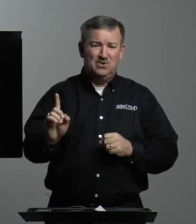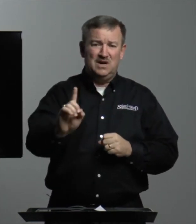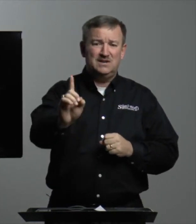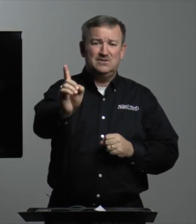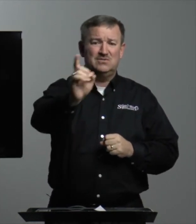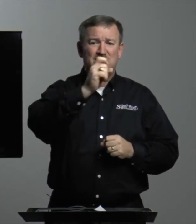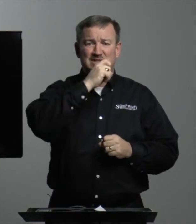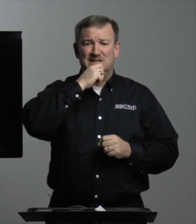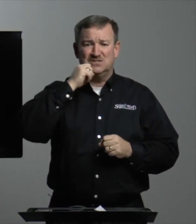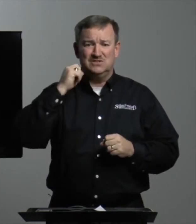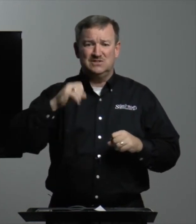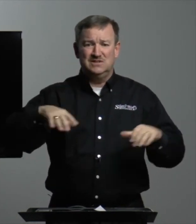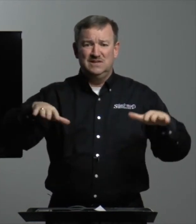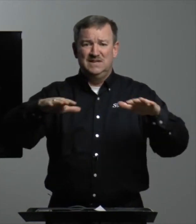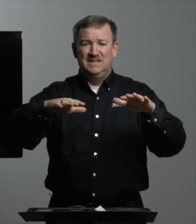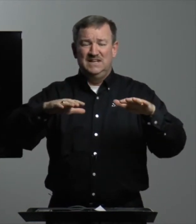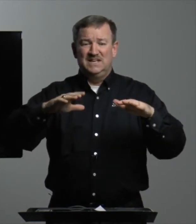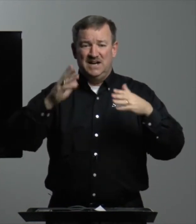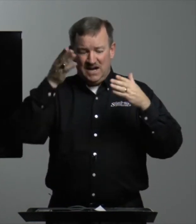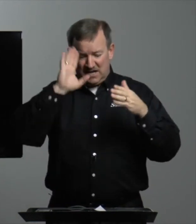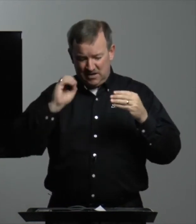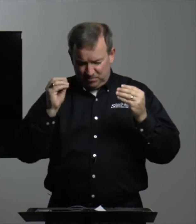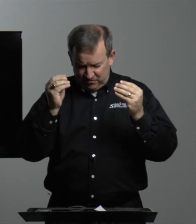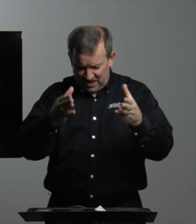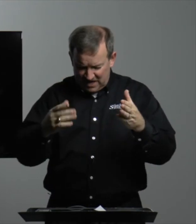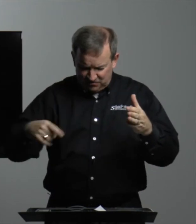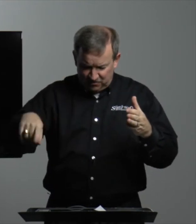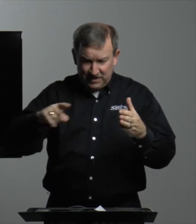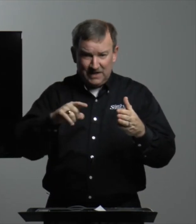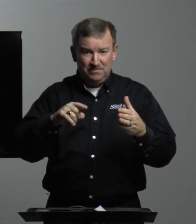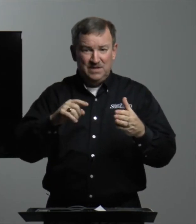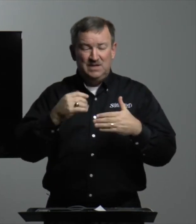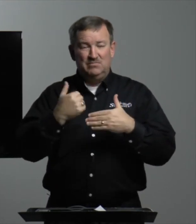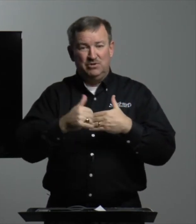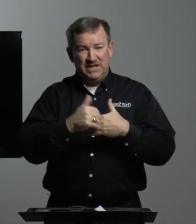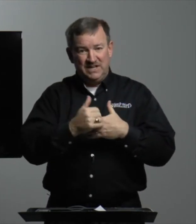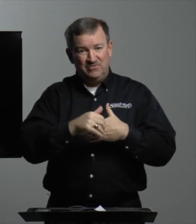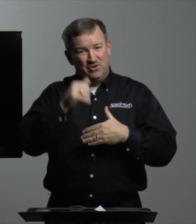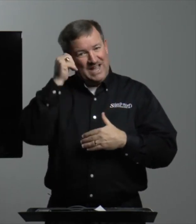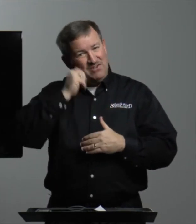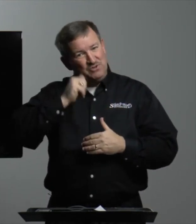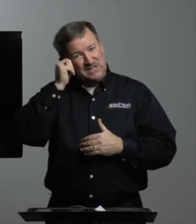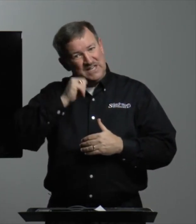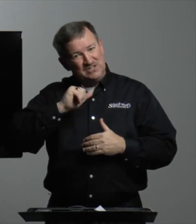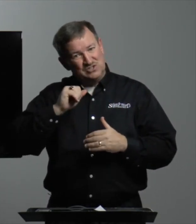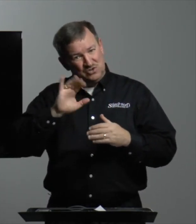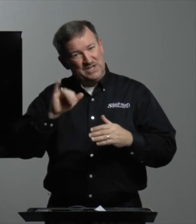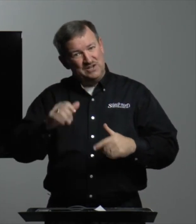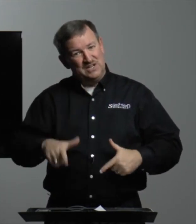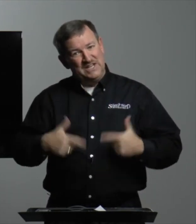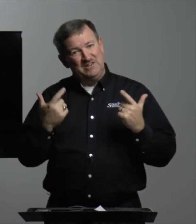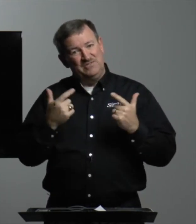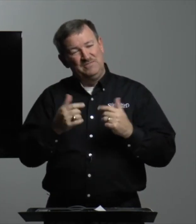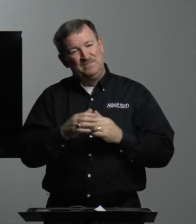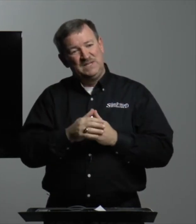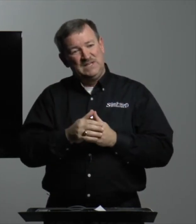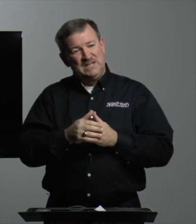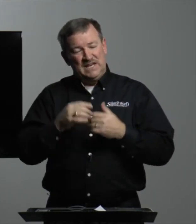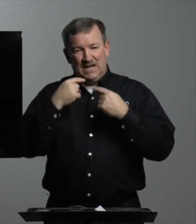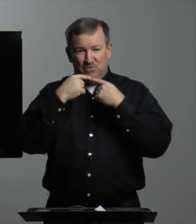wandered through the desert. God had provided for them bread for every day so they could live. And I